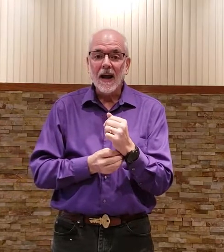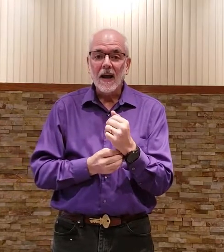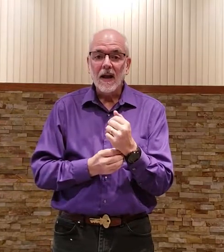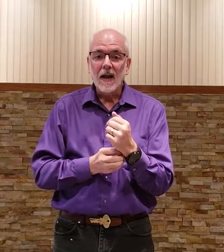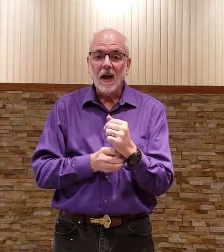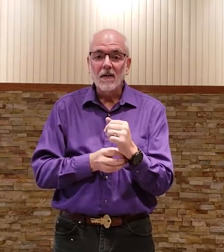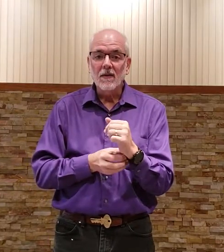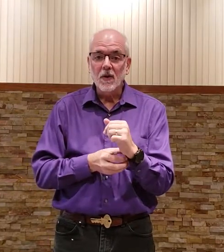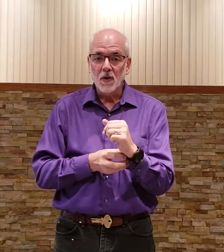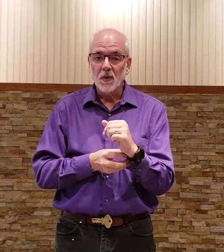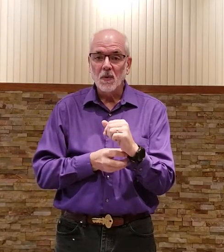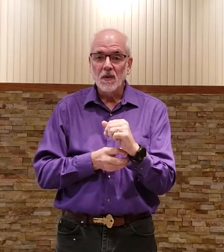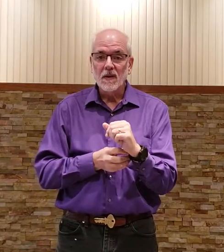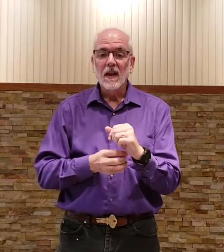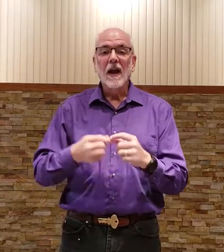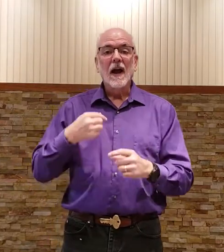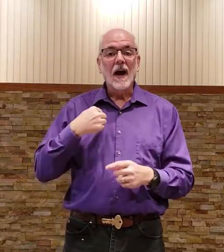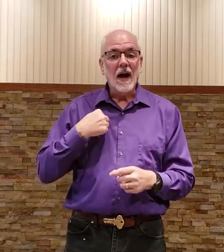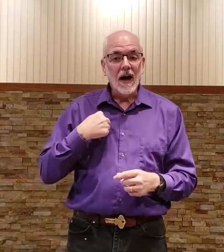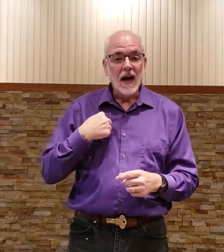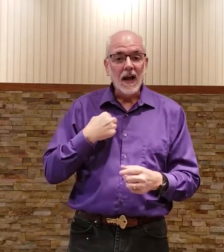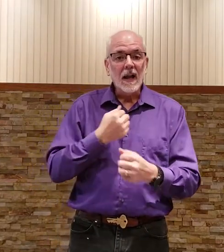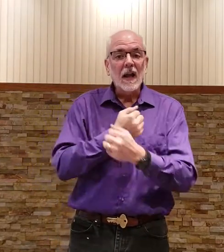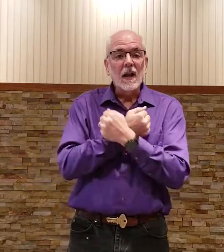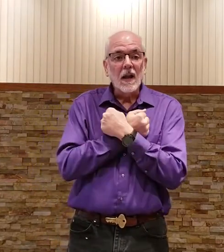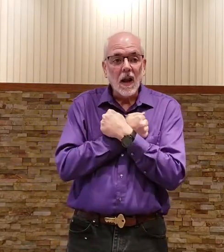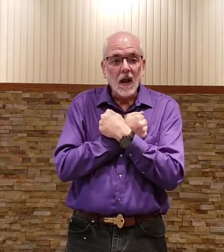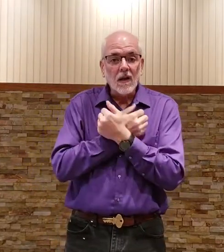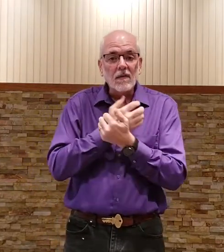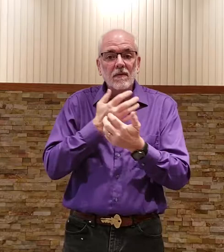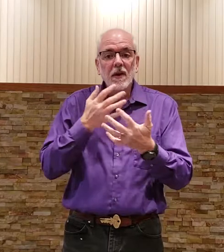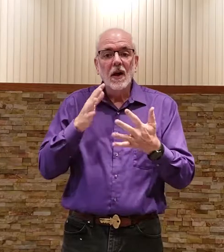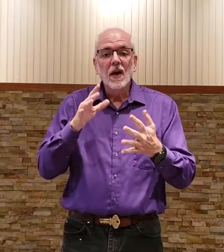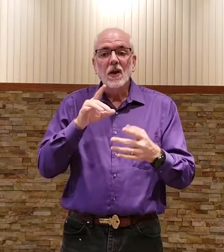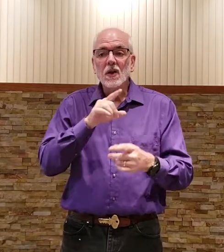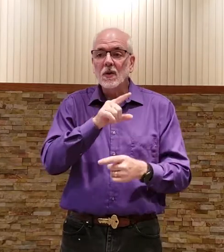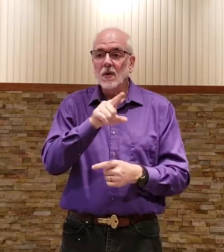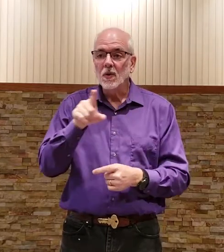loved you i loved you